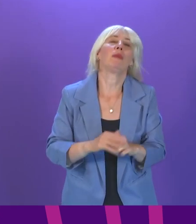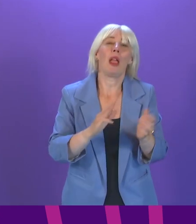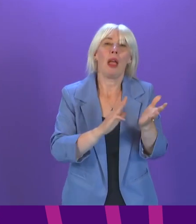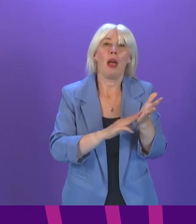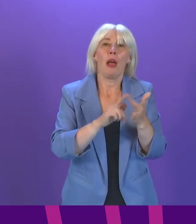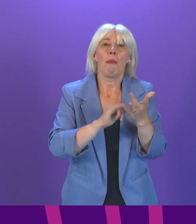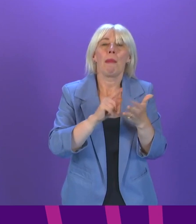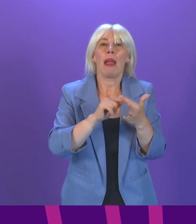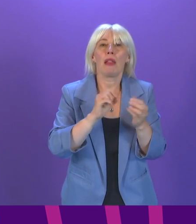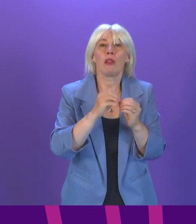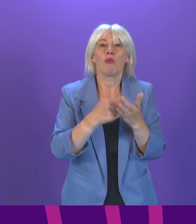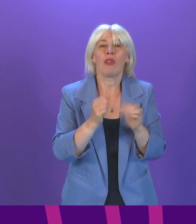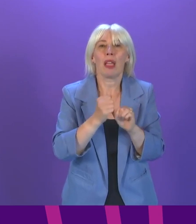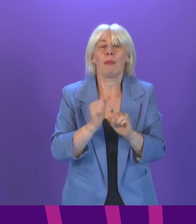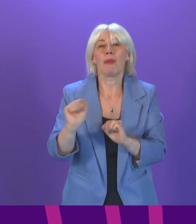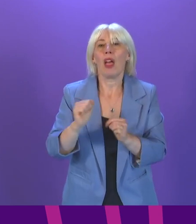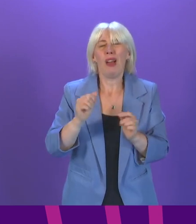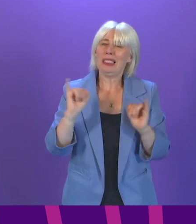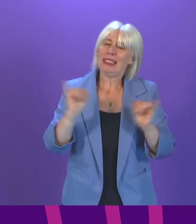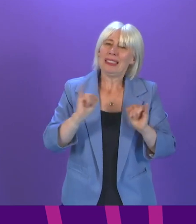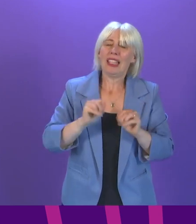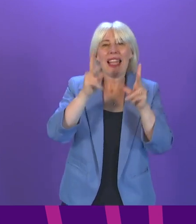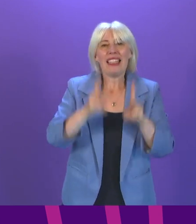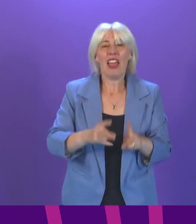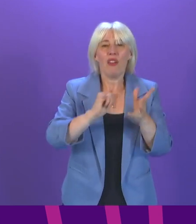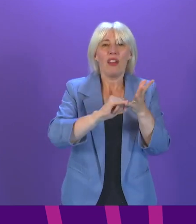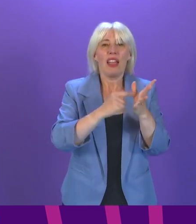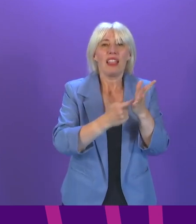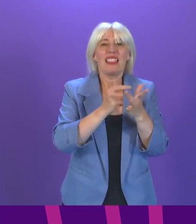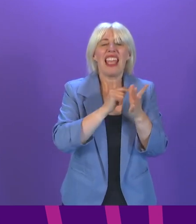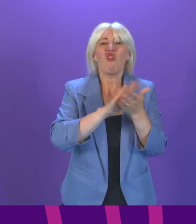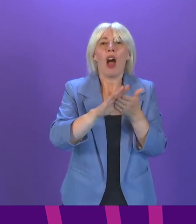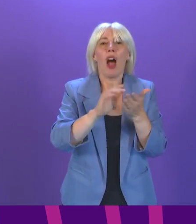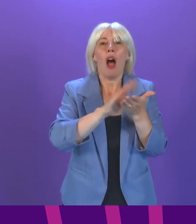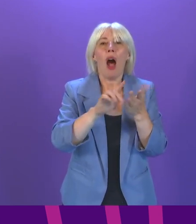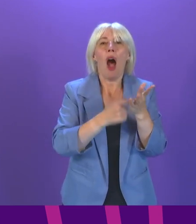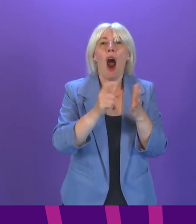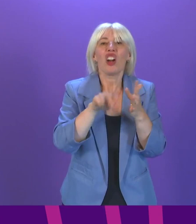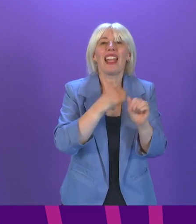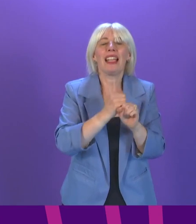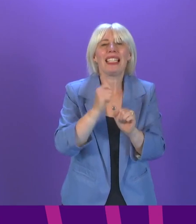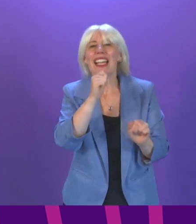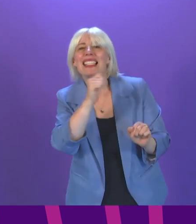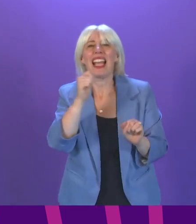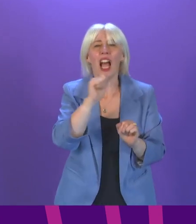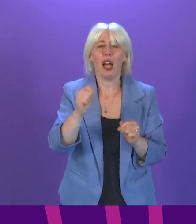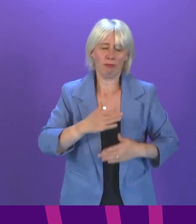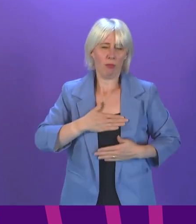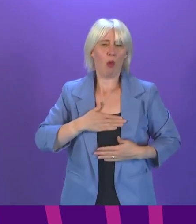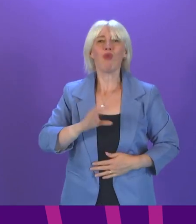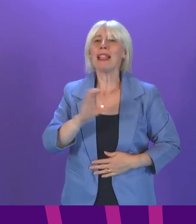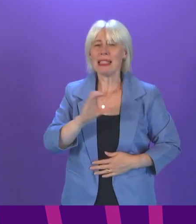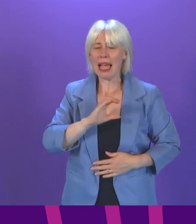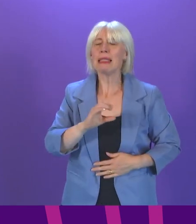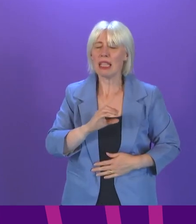The tragic death of Sarah Harding has once again highlighted the devastating impact of breast cancer and the results, and has resulted in